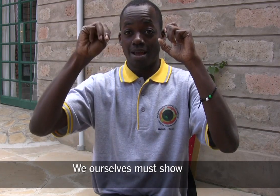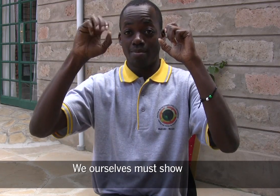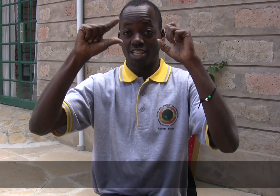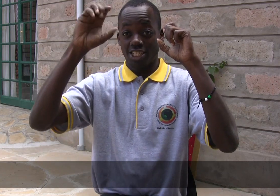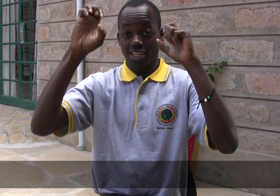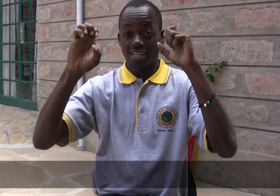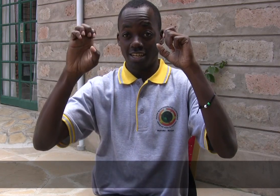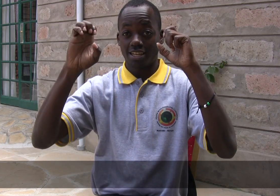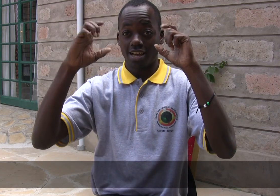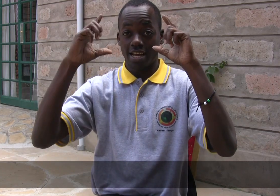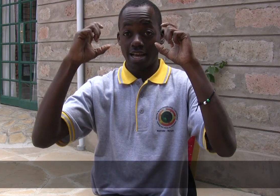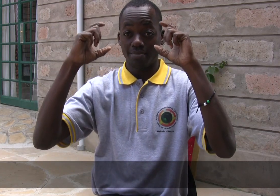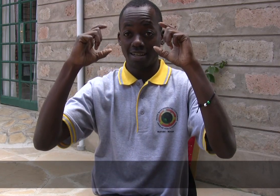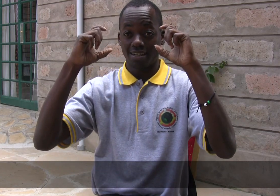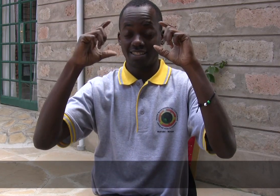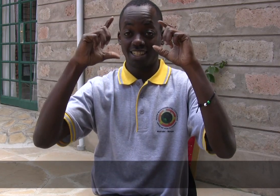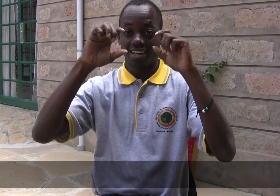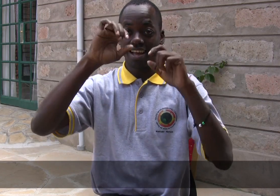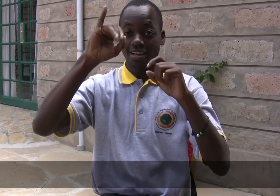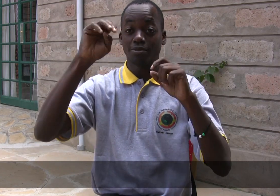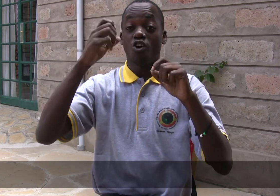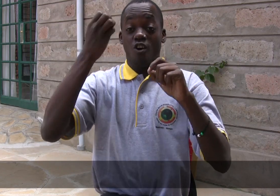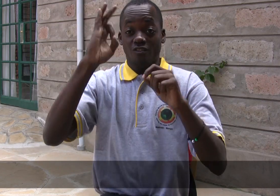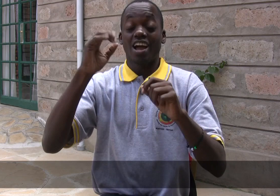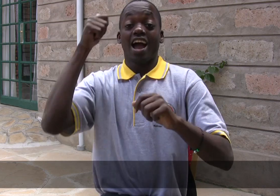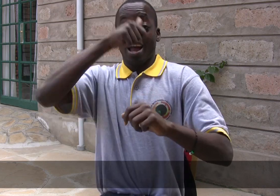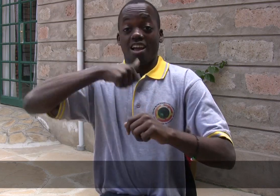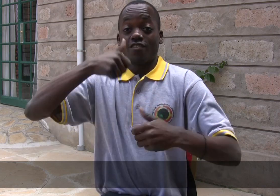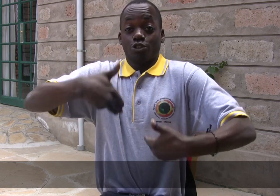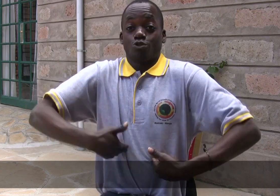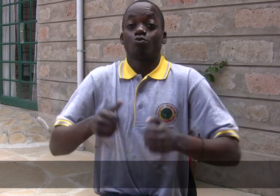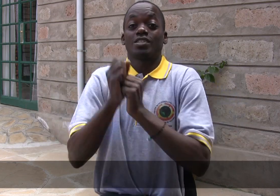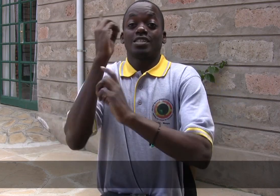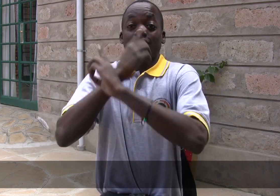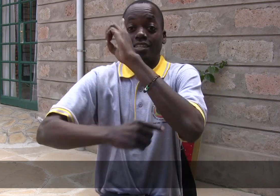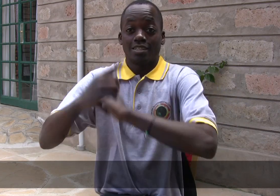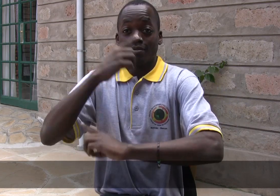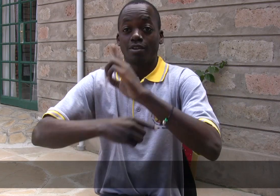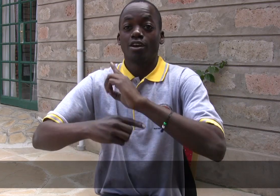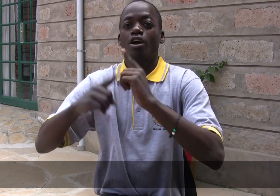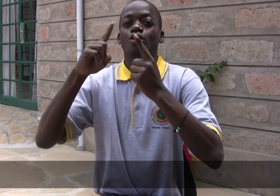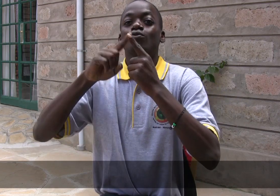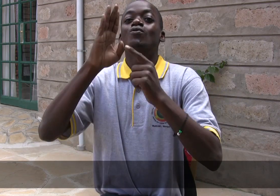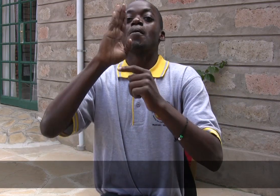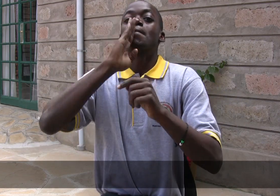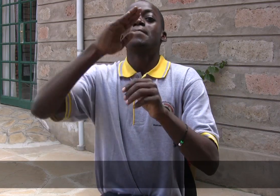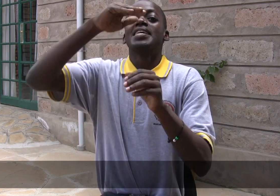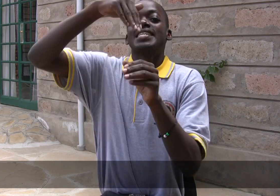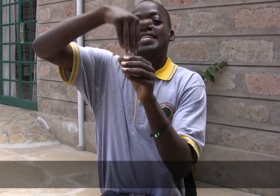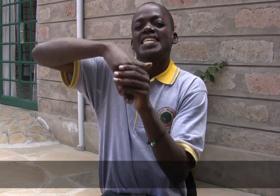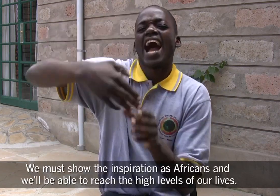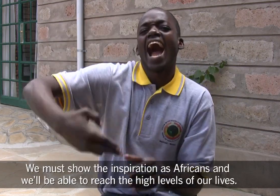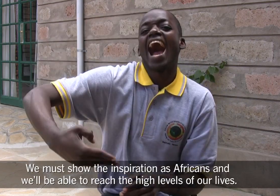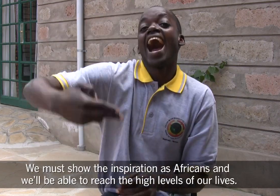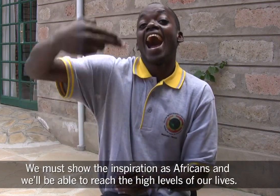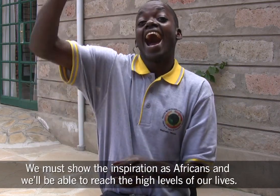the image or we shall show